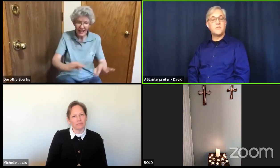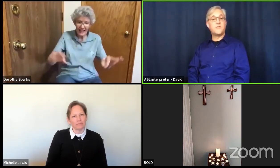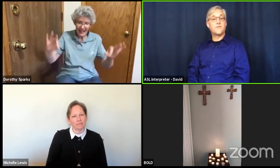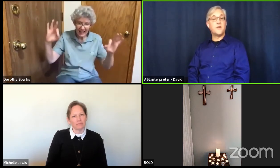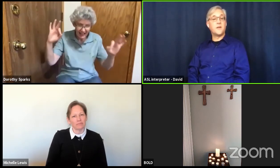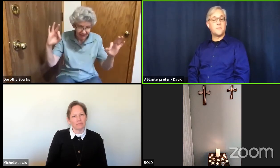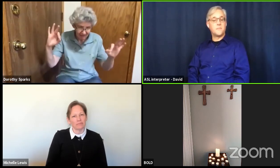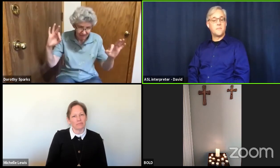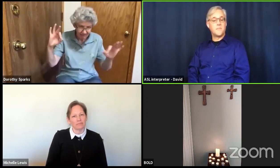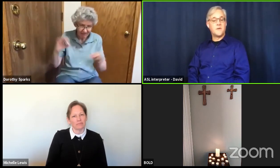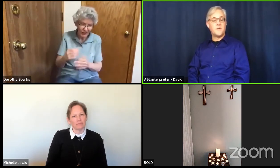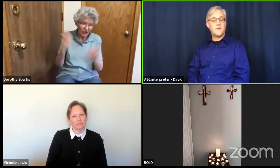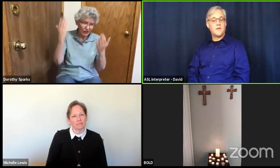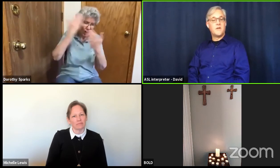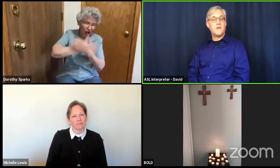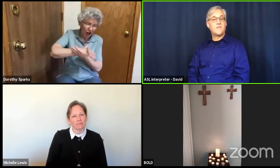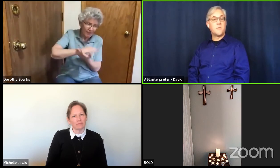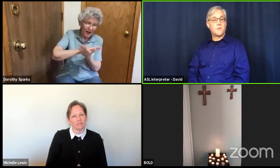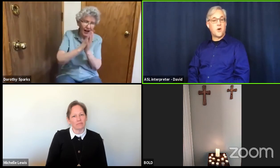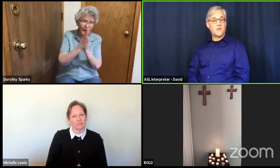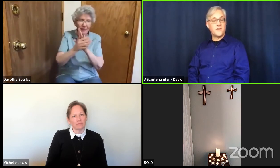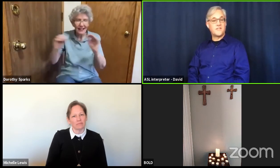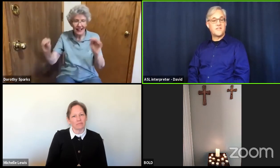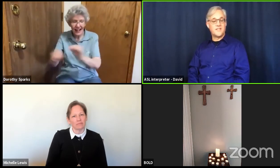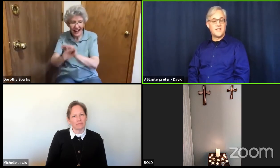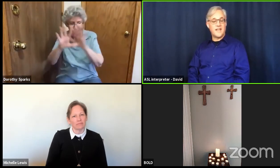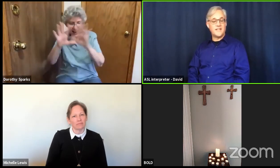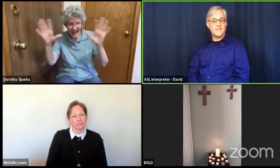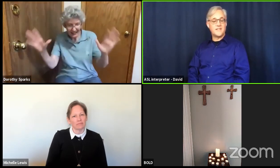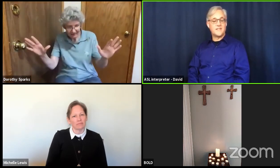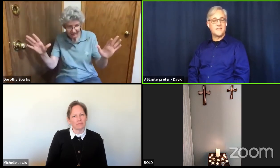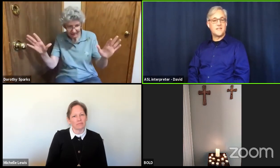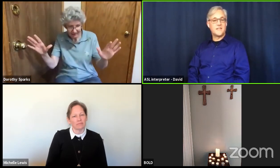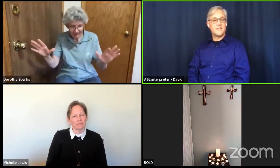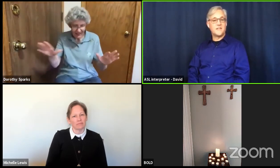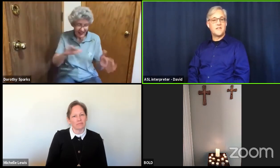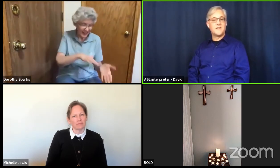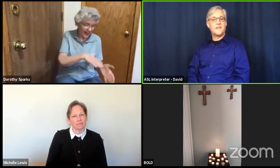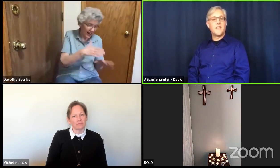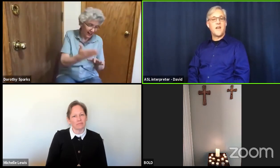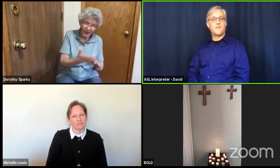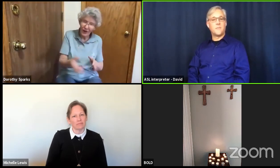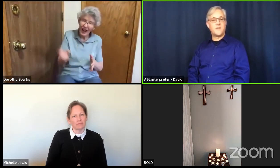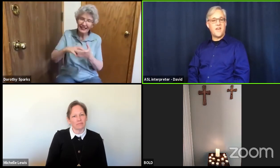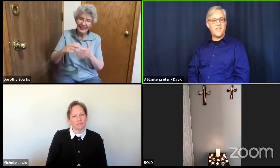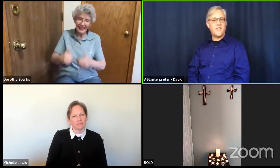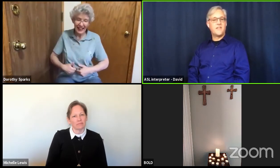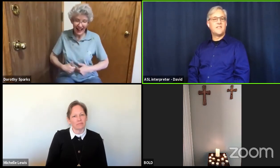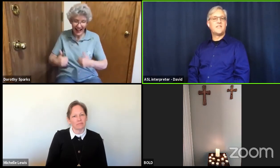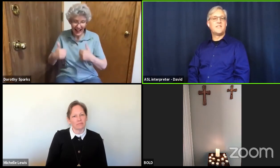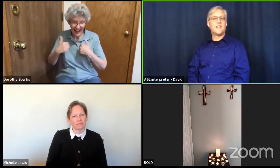freedom from darkness to light and from death to life